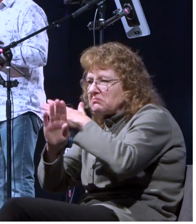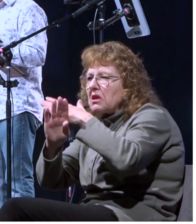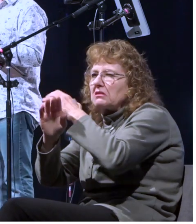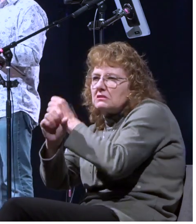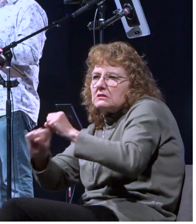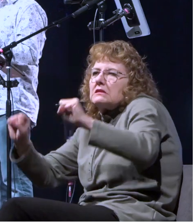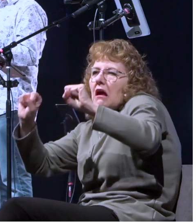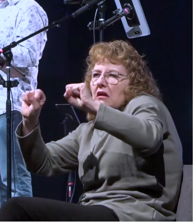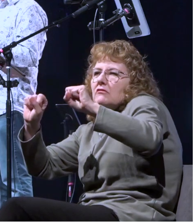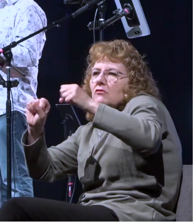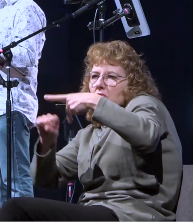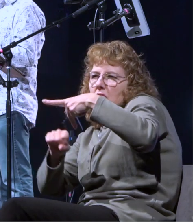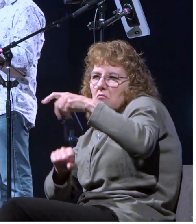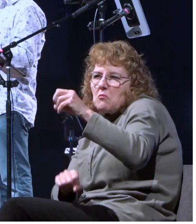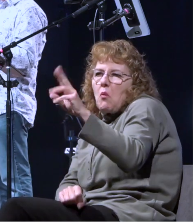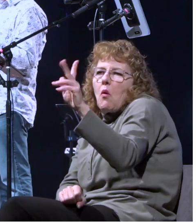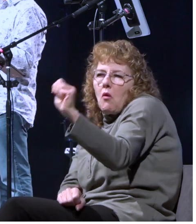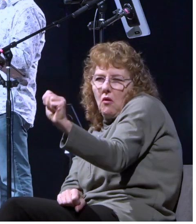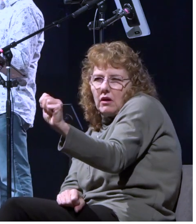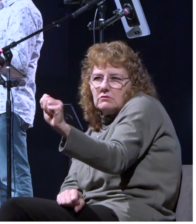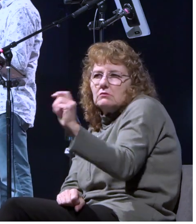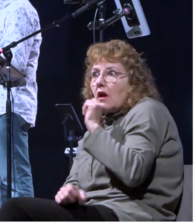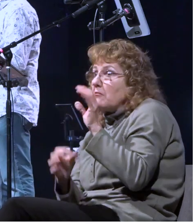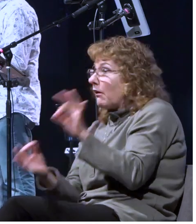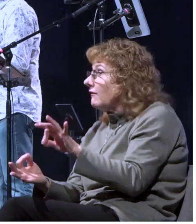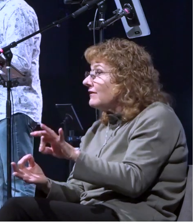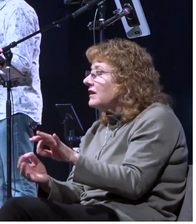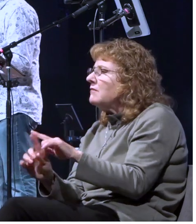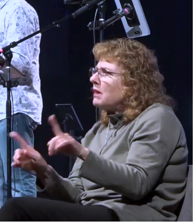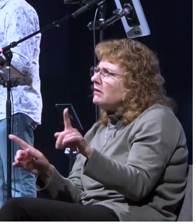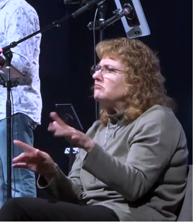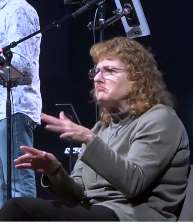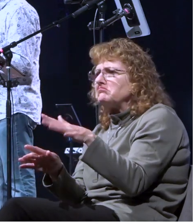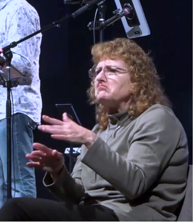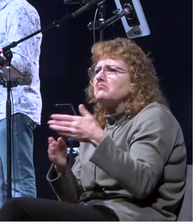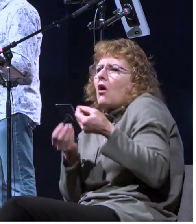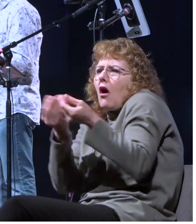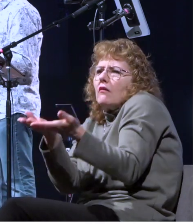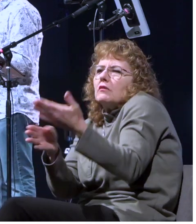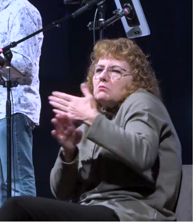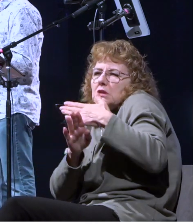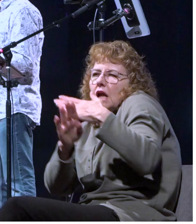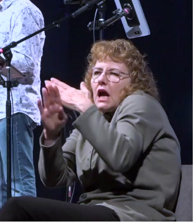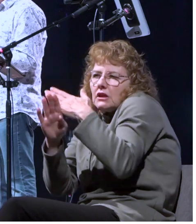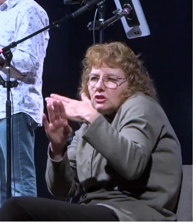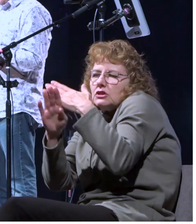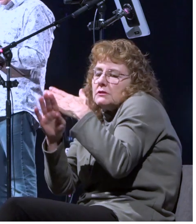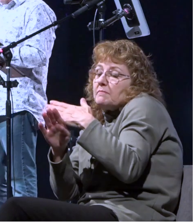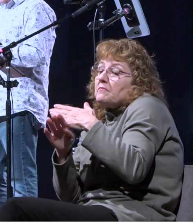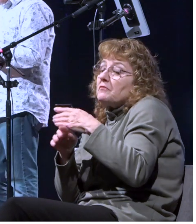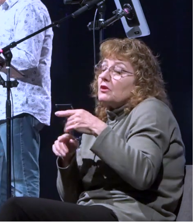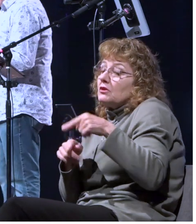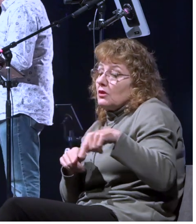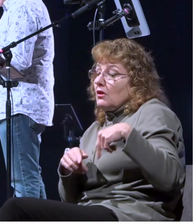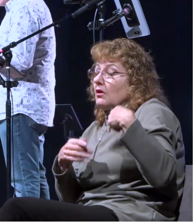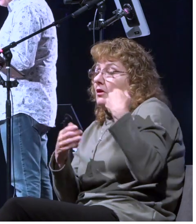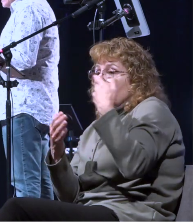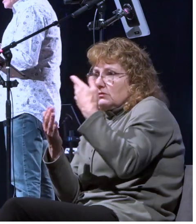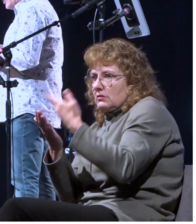it wasn't ideal but at least it was semi-protected and um verse 9 says when much time had been